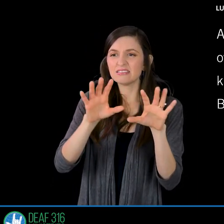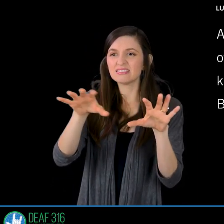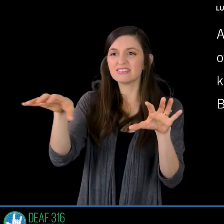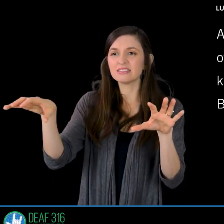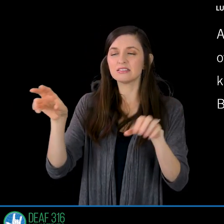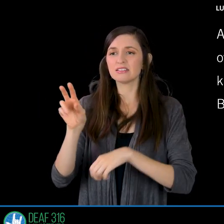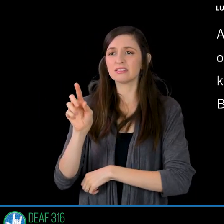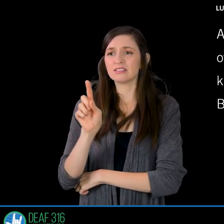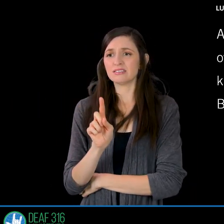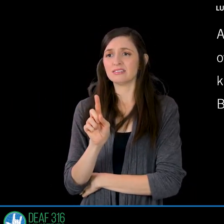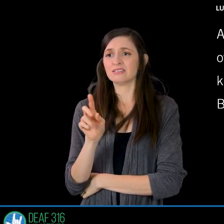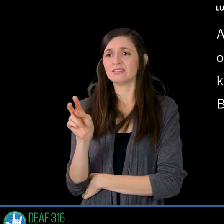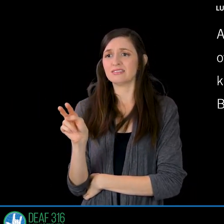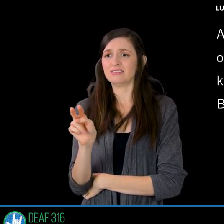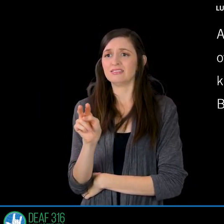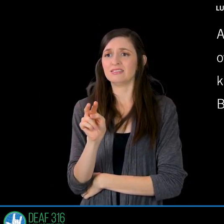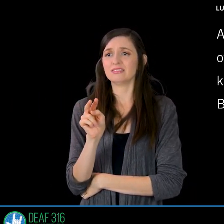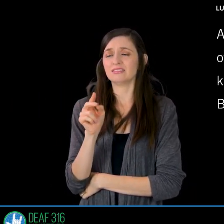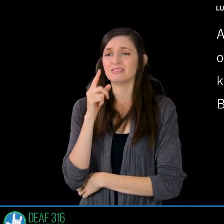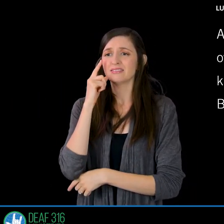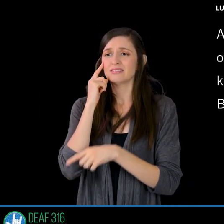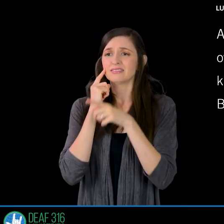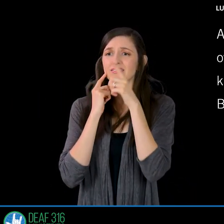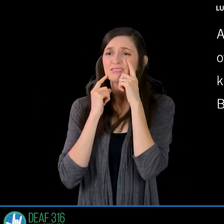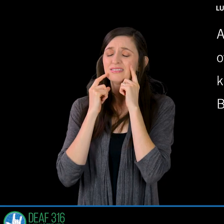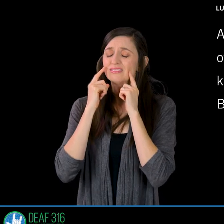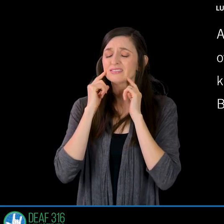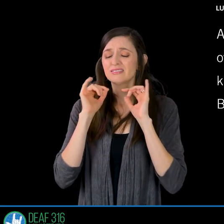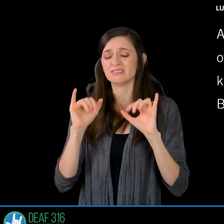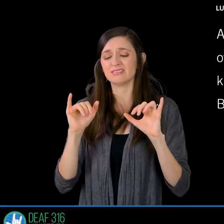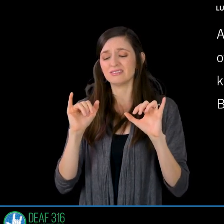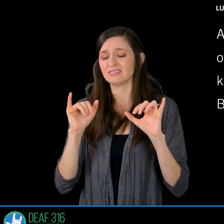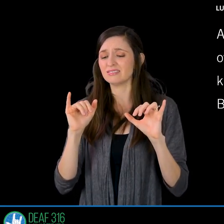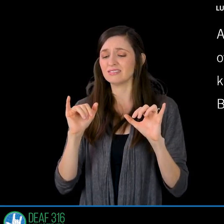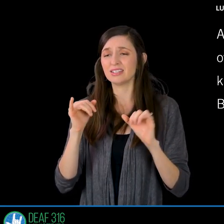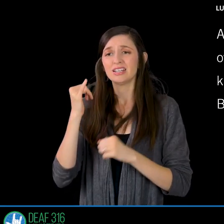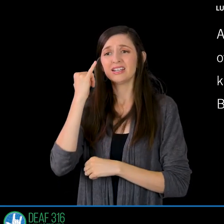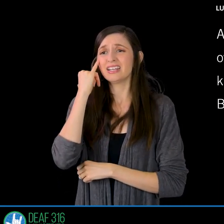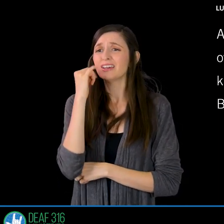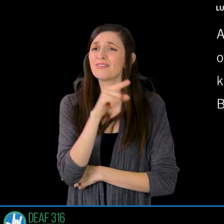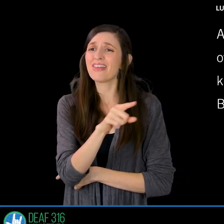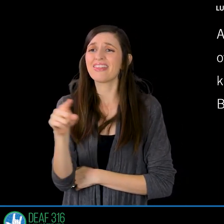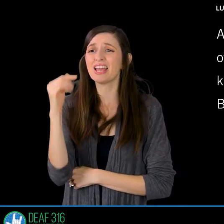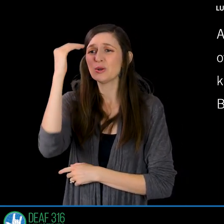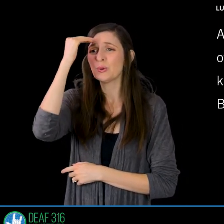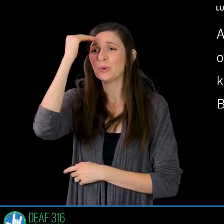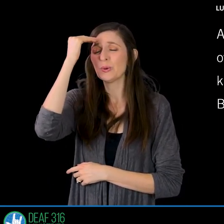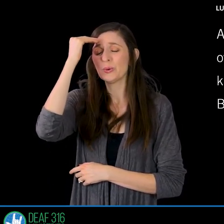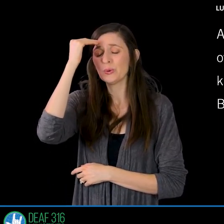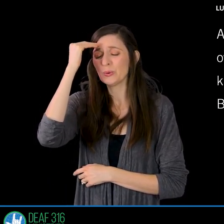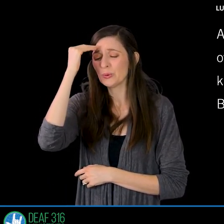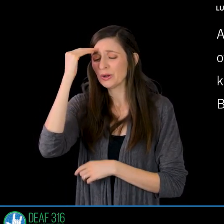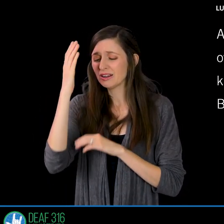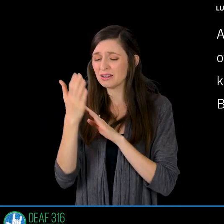saying would that you even you had known on this day the things that make for peace